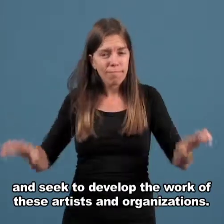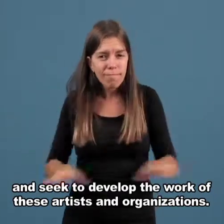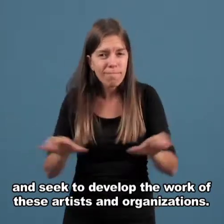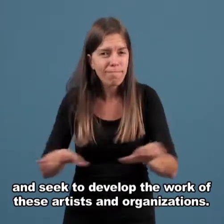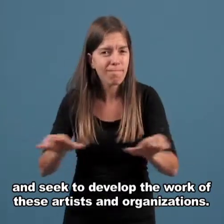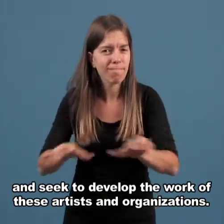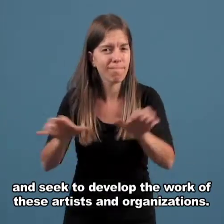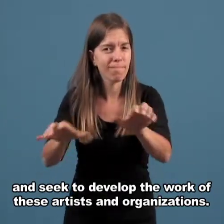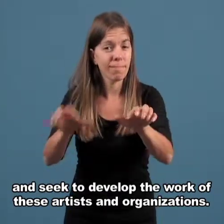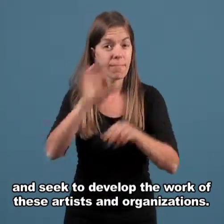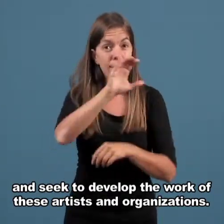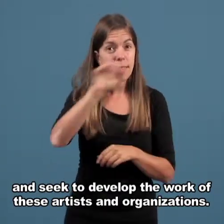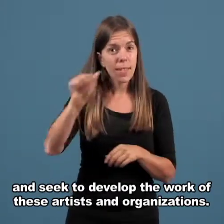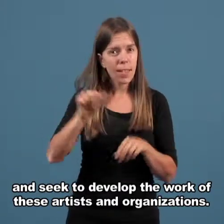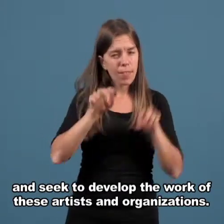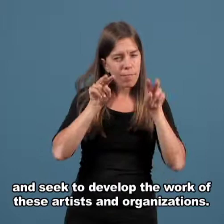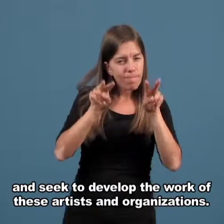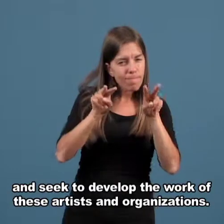like